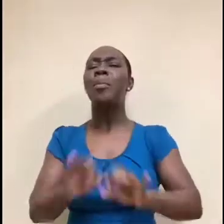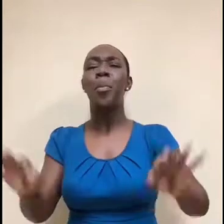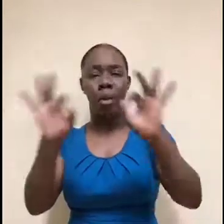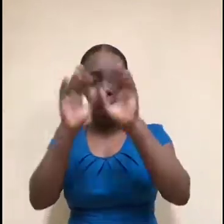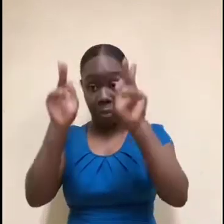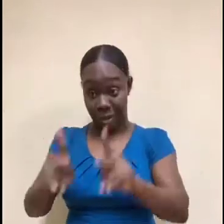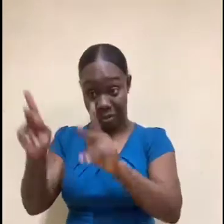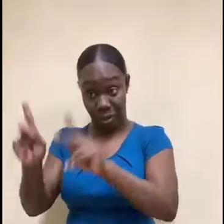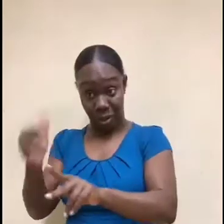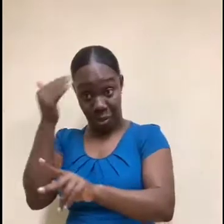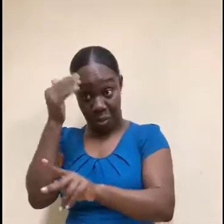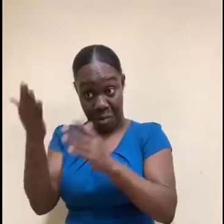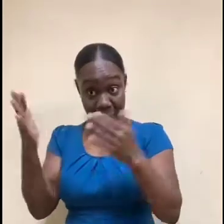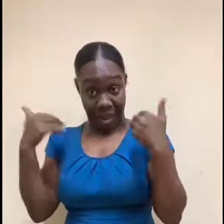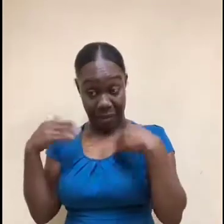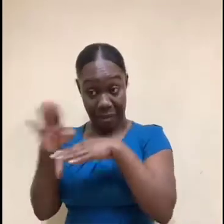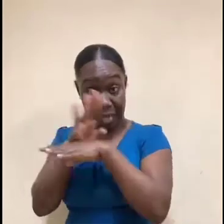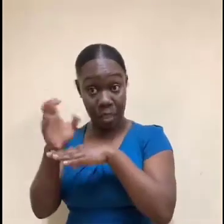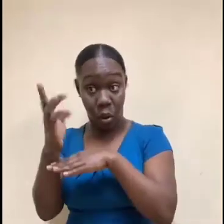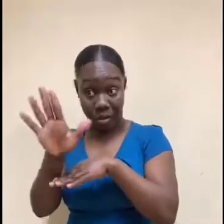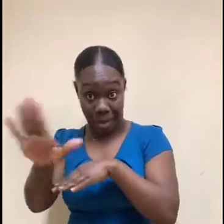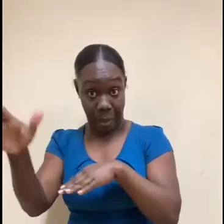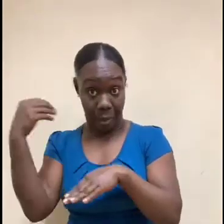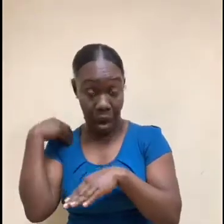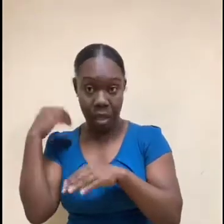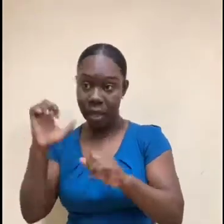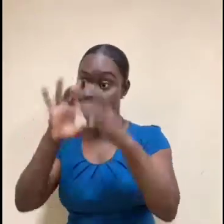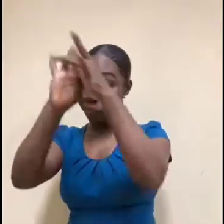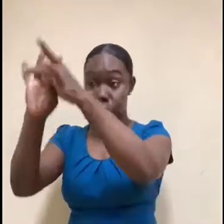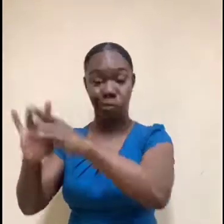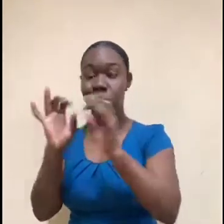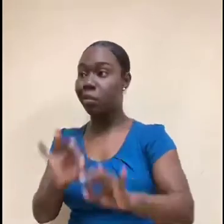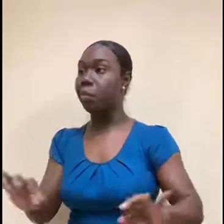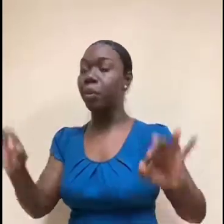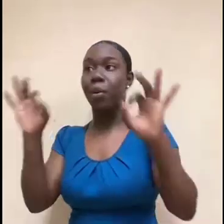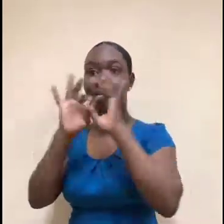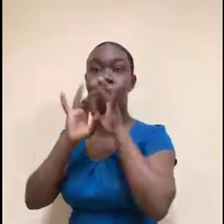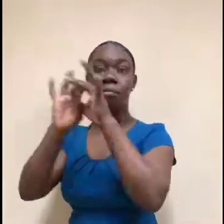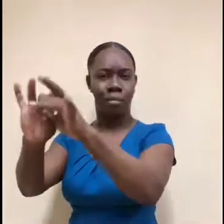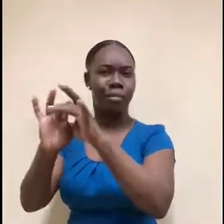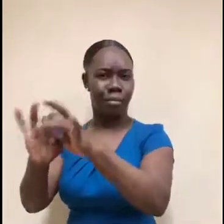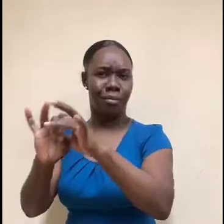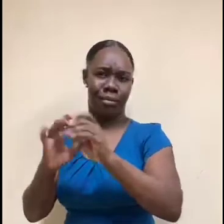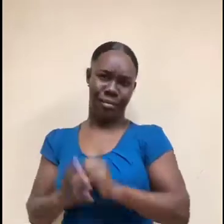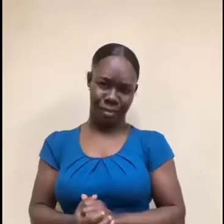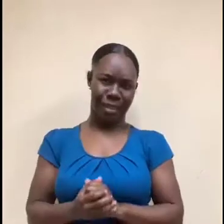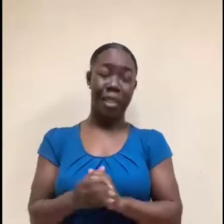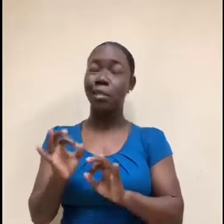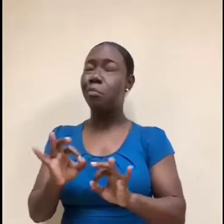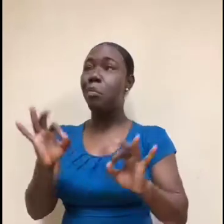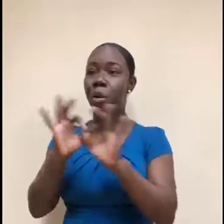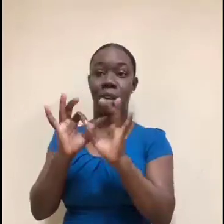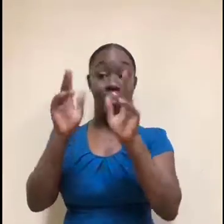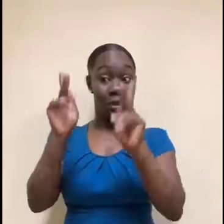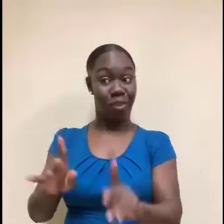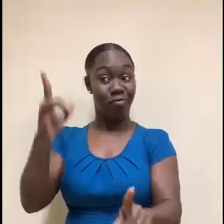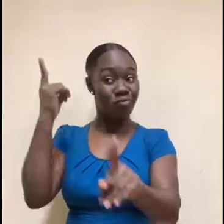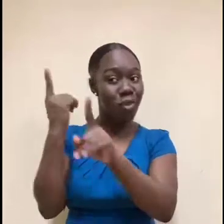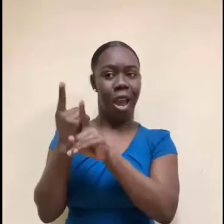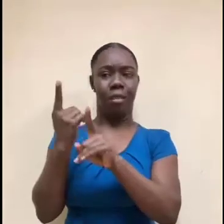of why it's important to number one, network with the right people. Number two, tell people what you want, right? What you're looking for as far